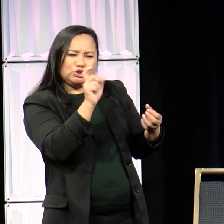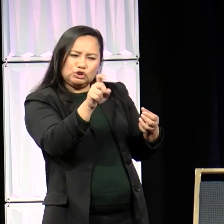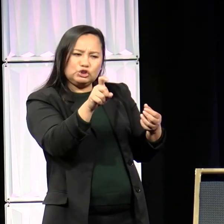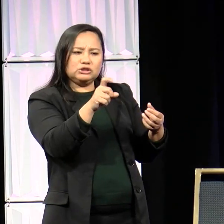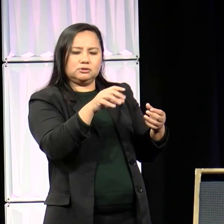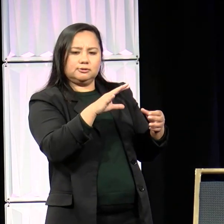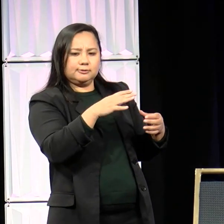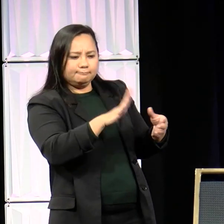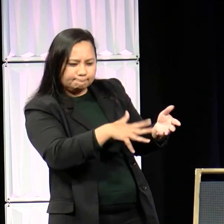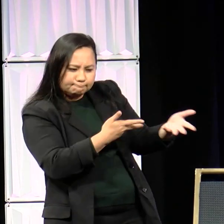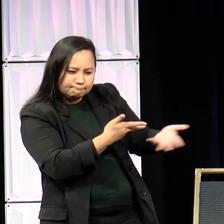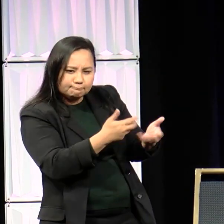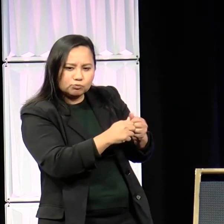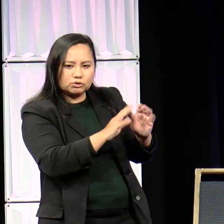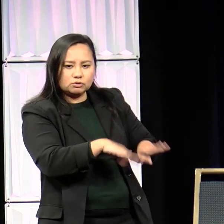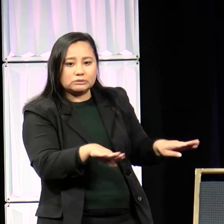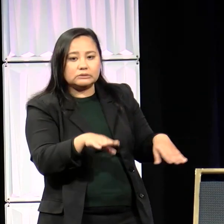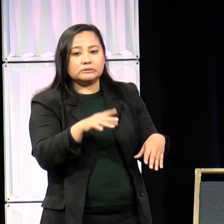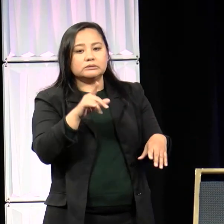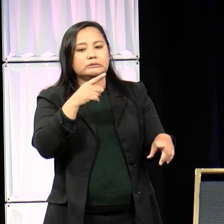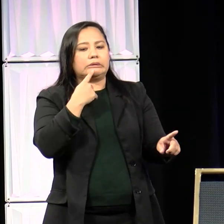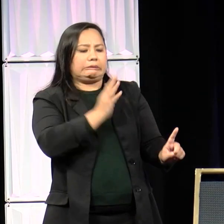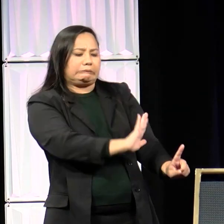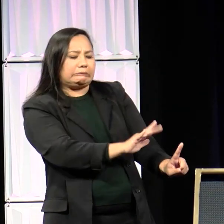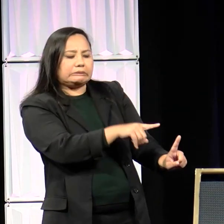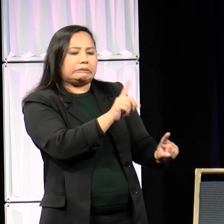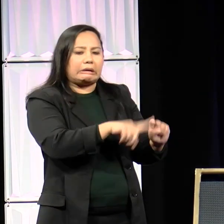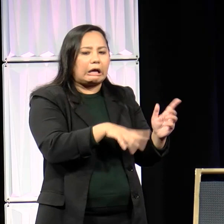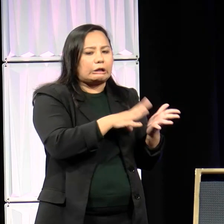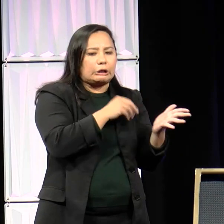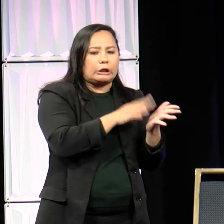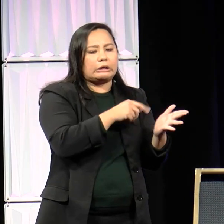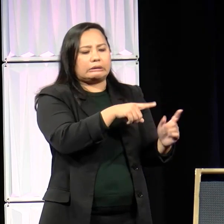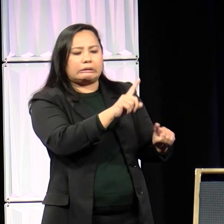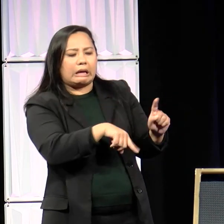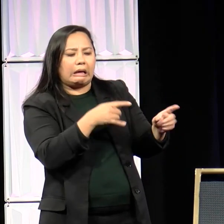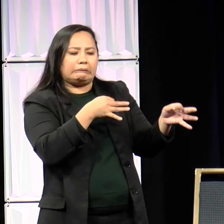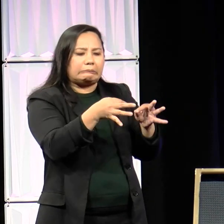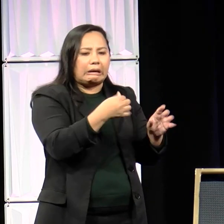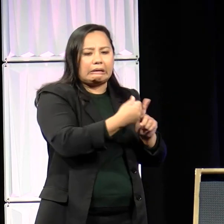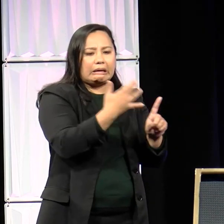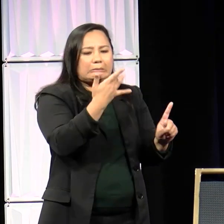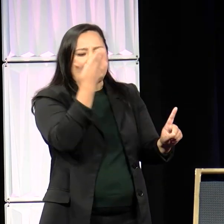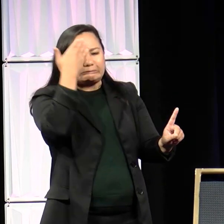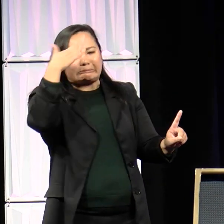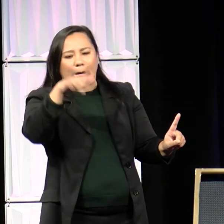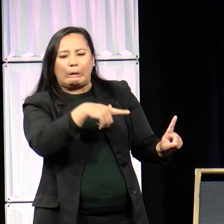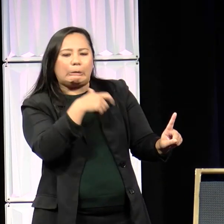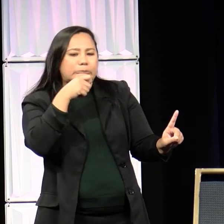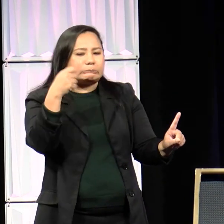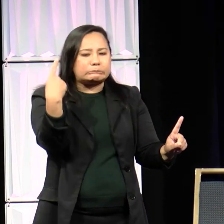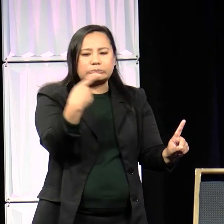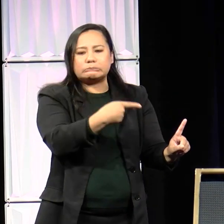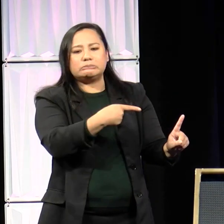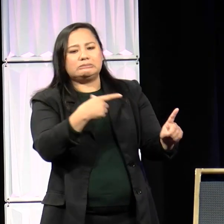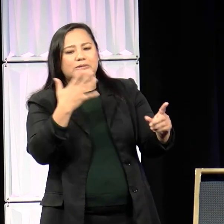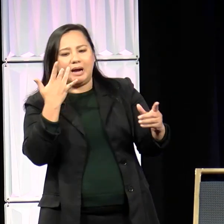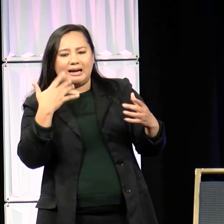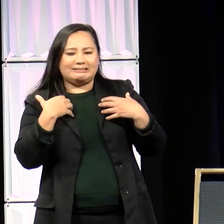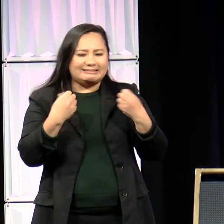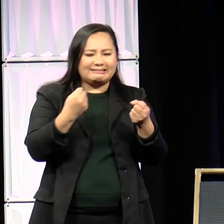young to learn comprehensively about gender, sex, sexuality, sexual health, and safety is a made-up